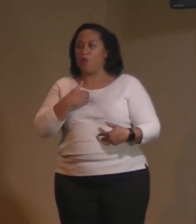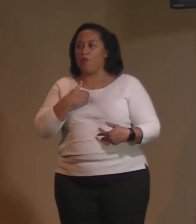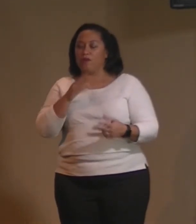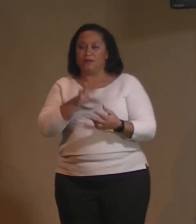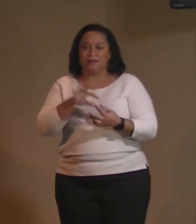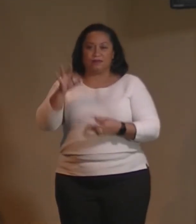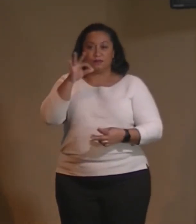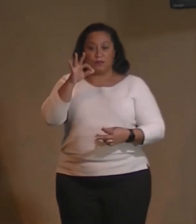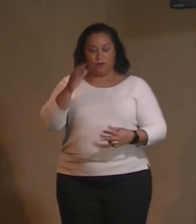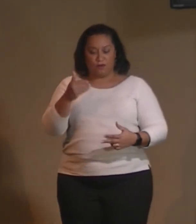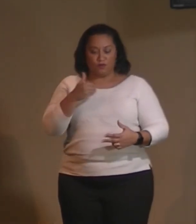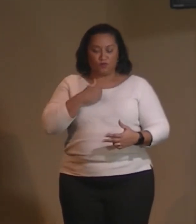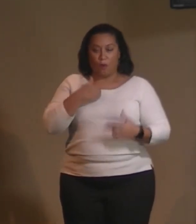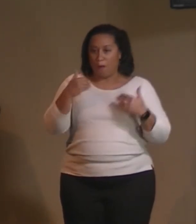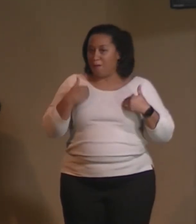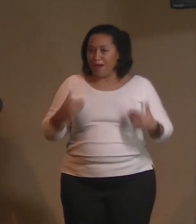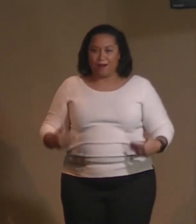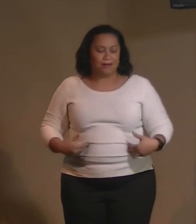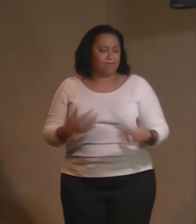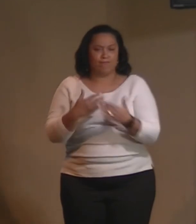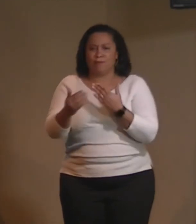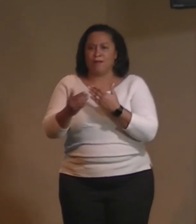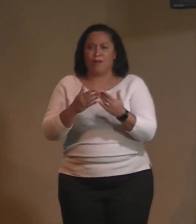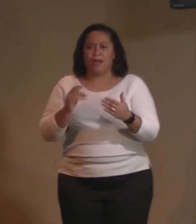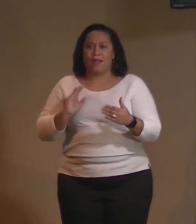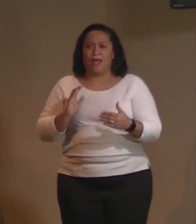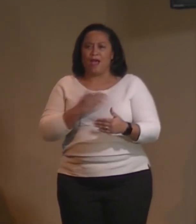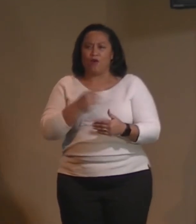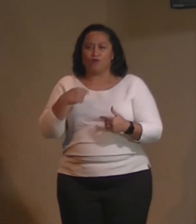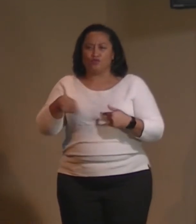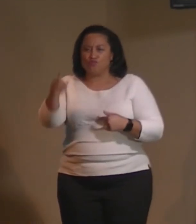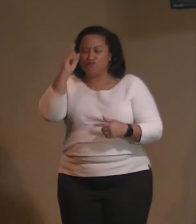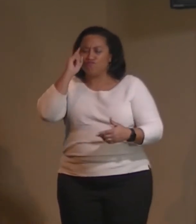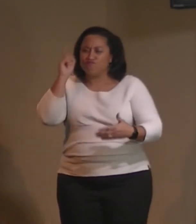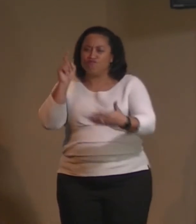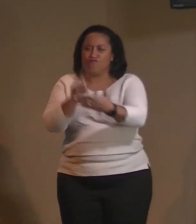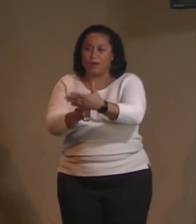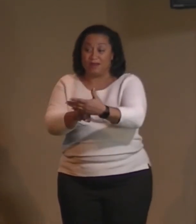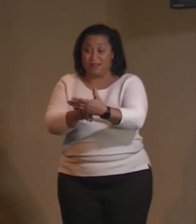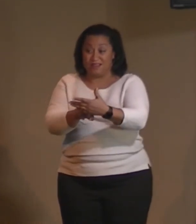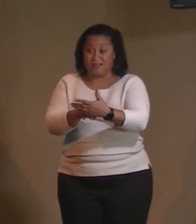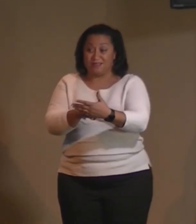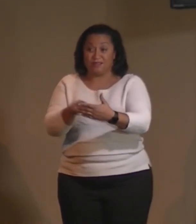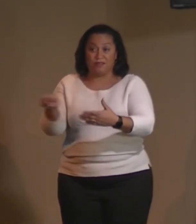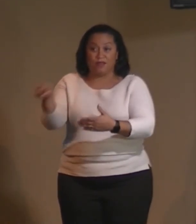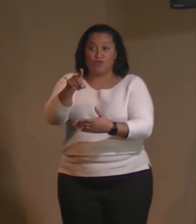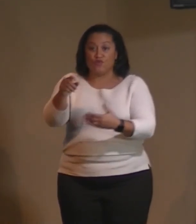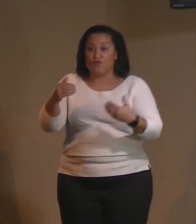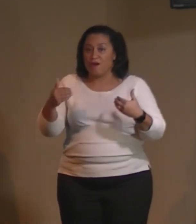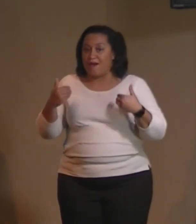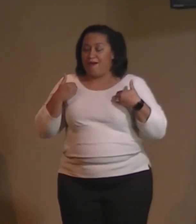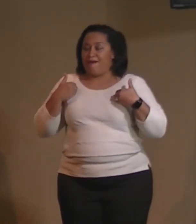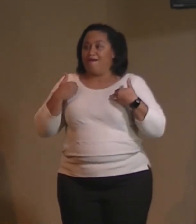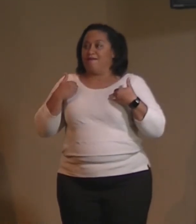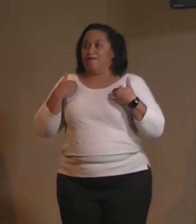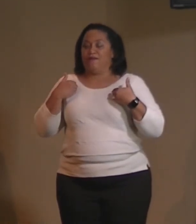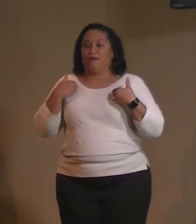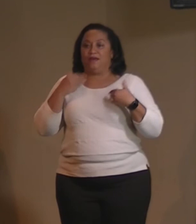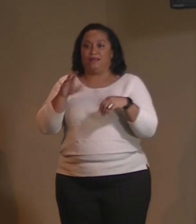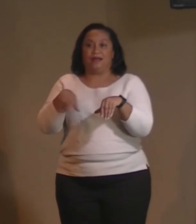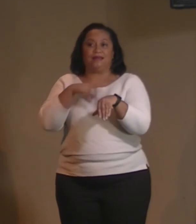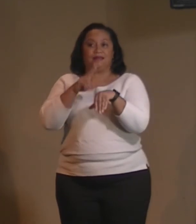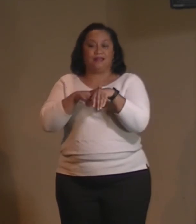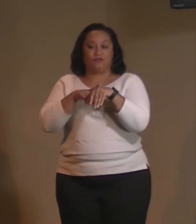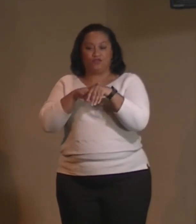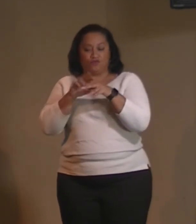Spirit, soul, body. How do you recognize that you have a nature